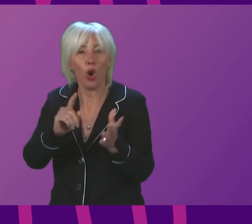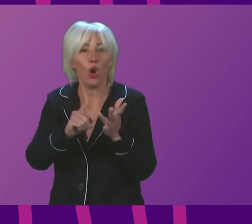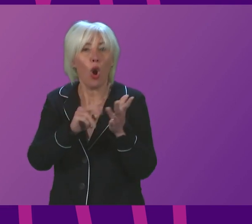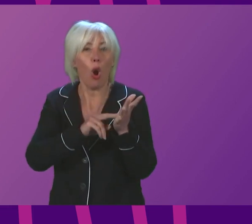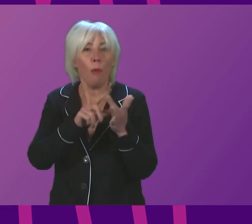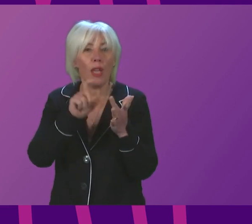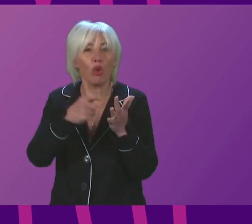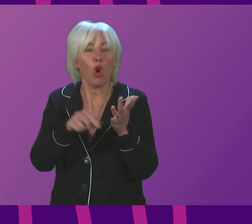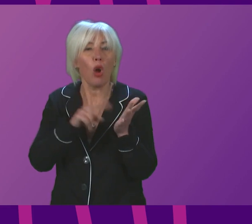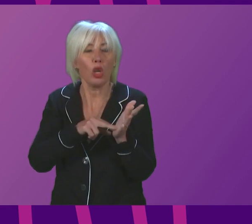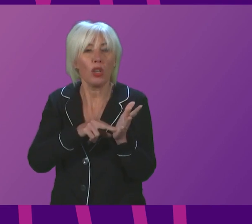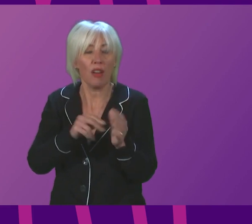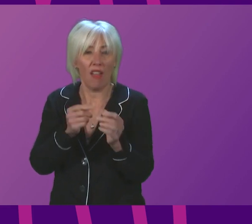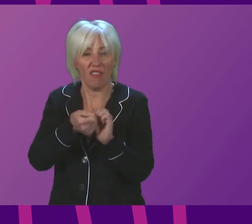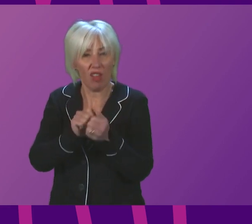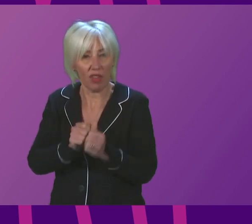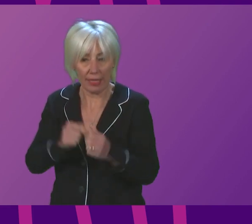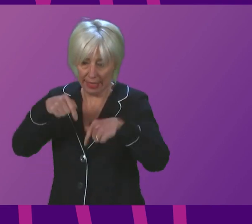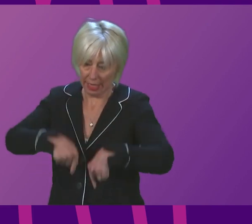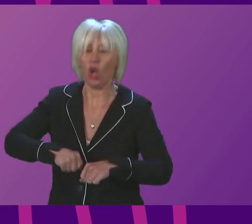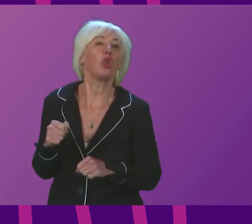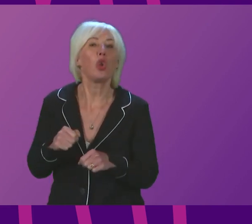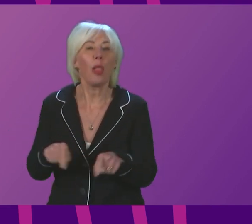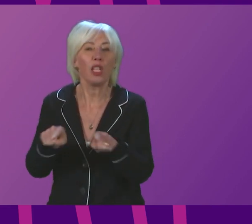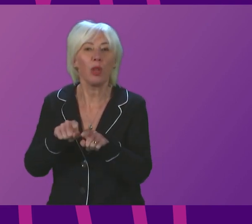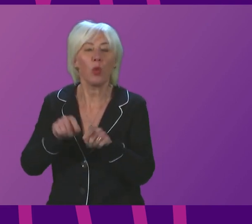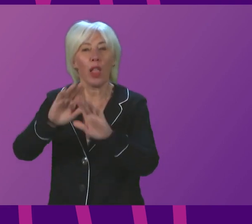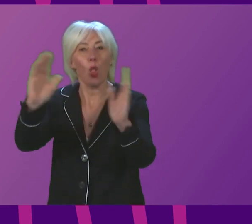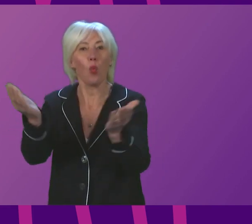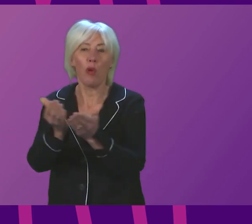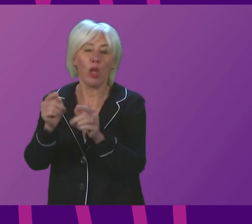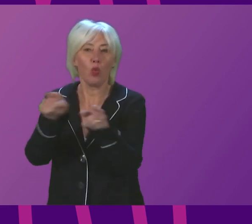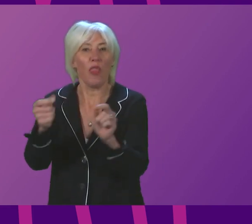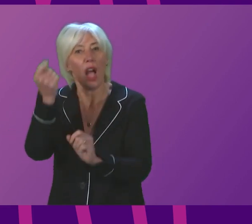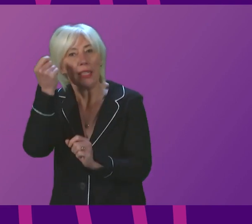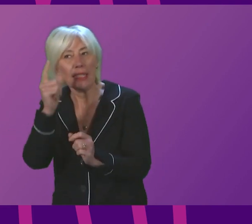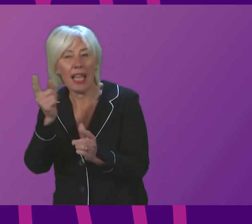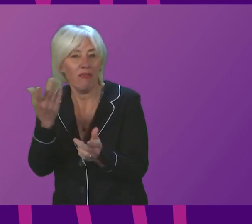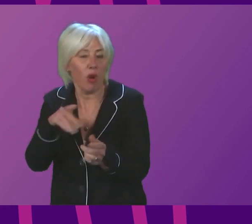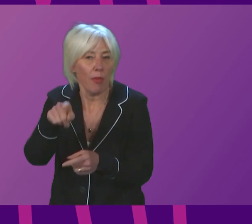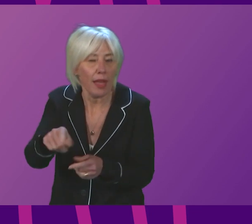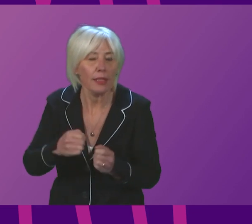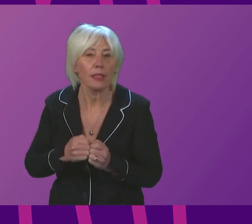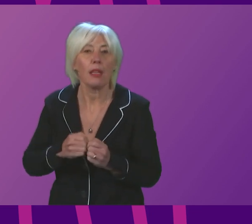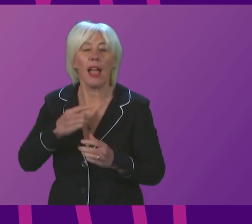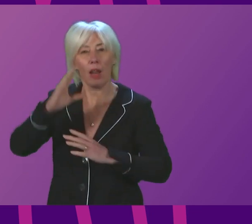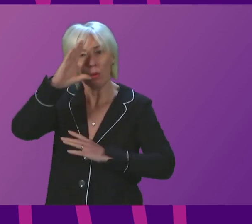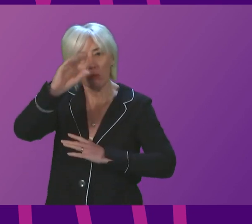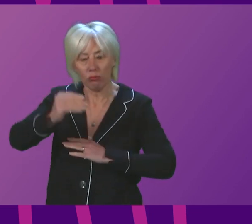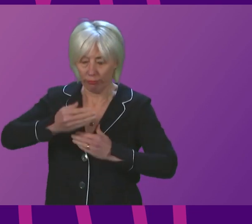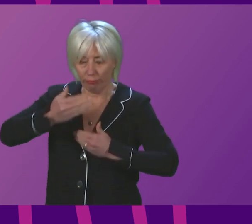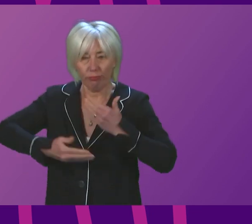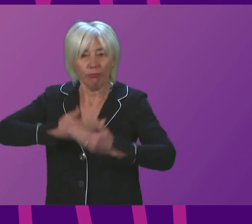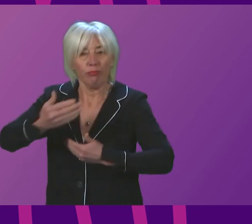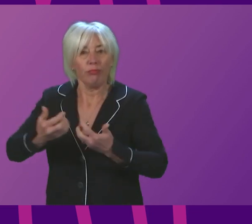both its transmission here in Scotland and the world's developing understanding of it, and I'll set out the steps we must take to slow its